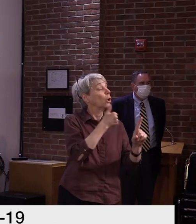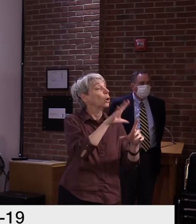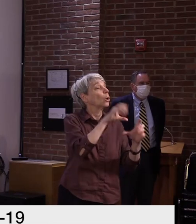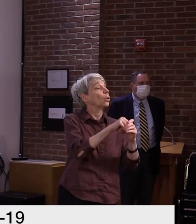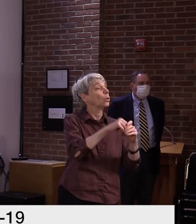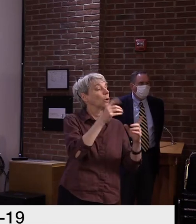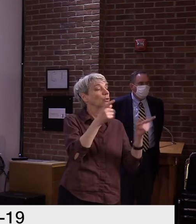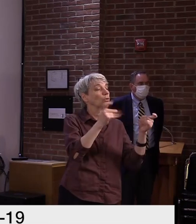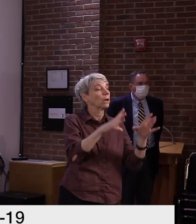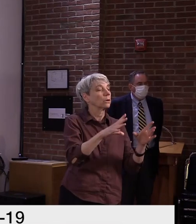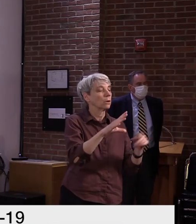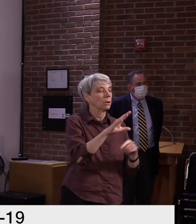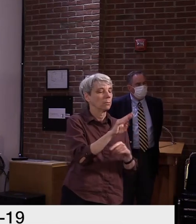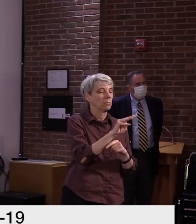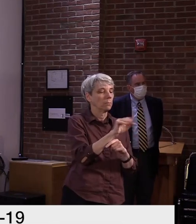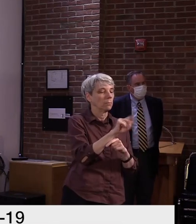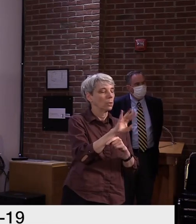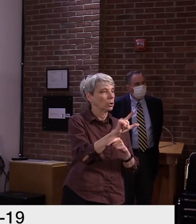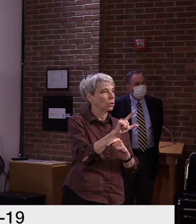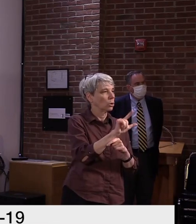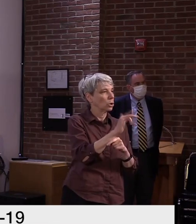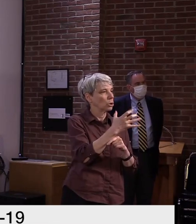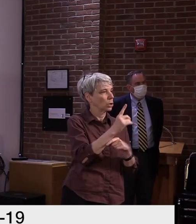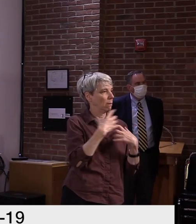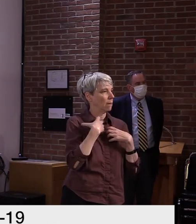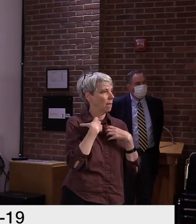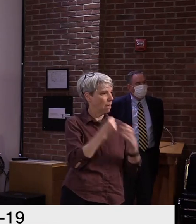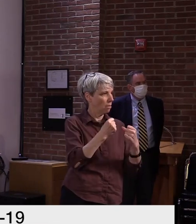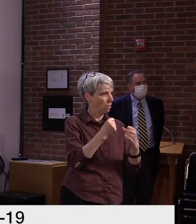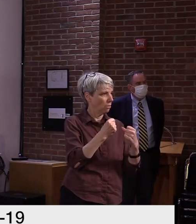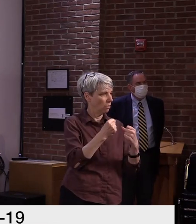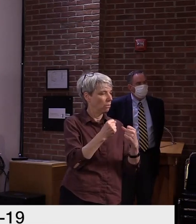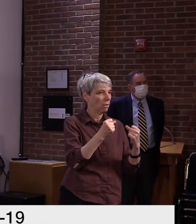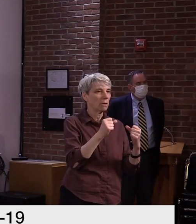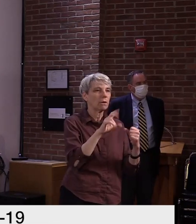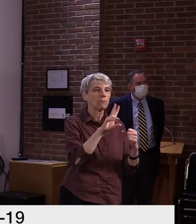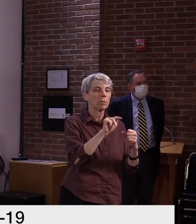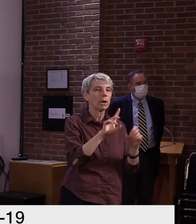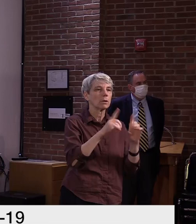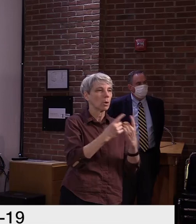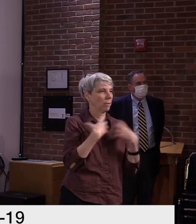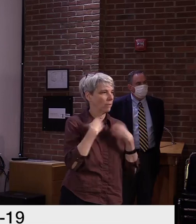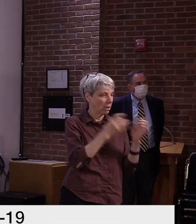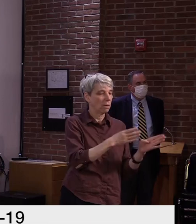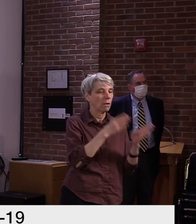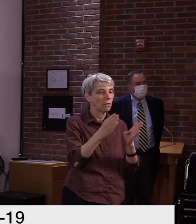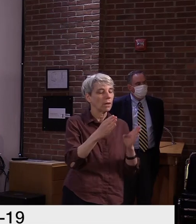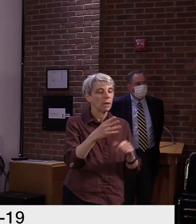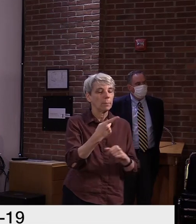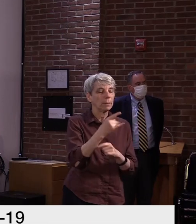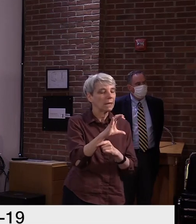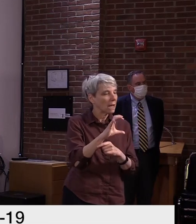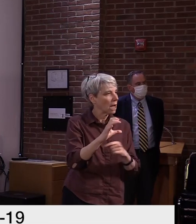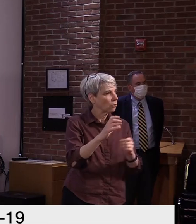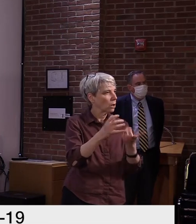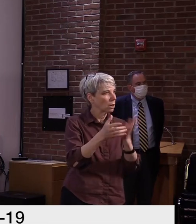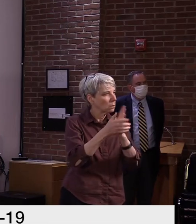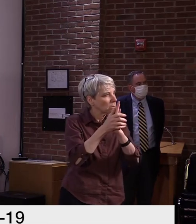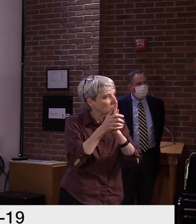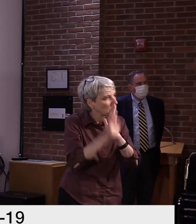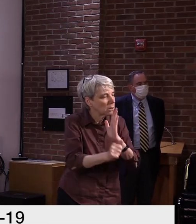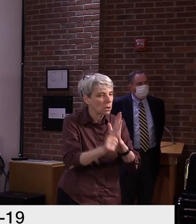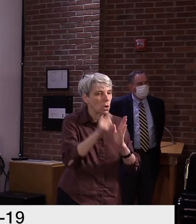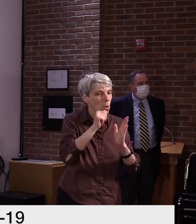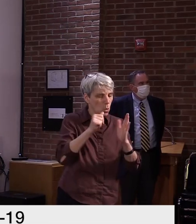health division at the health department, Dr. Holmes, pediatric infectious disease experts, one of whom you'll meet in a moment,